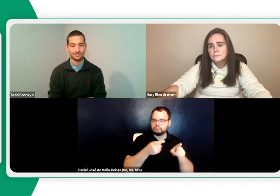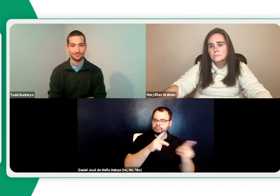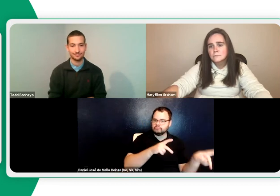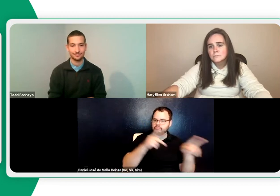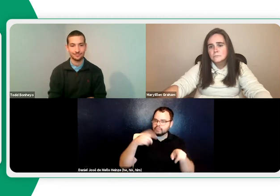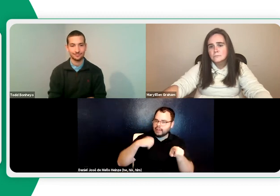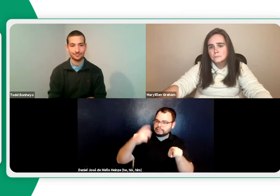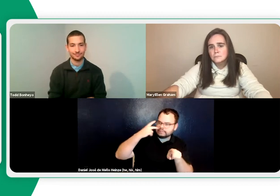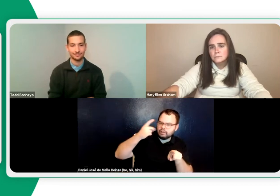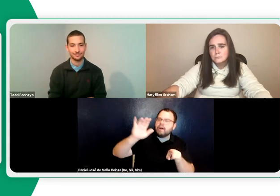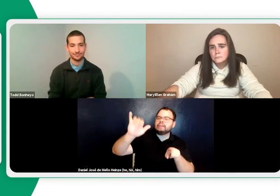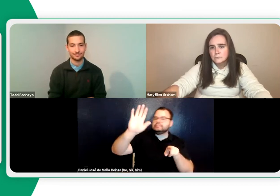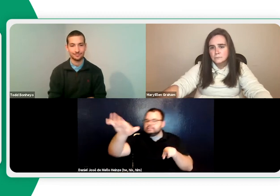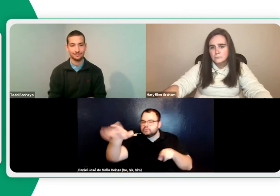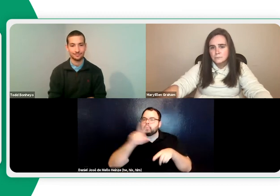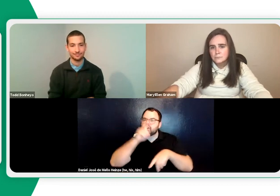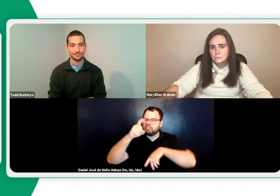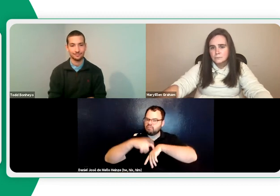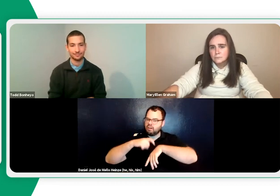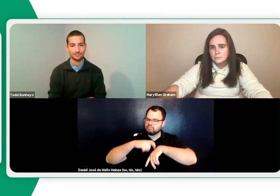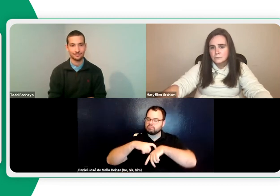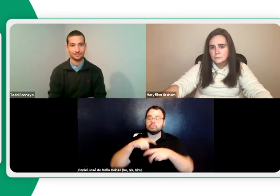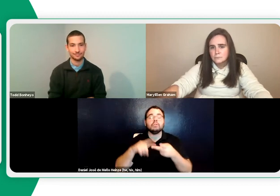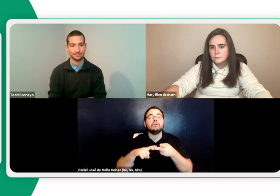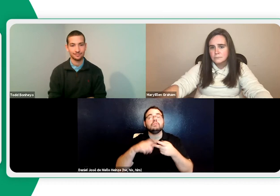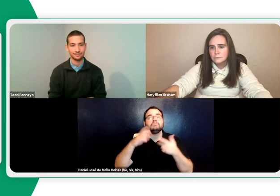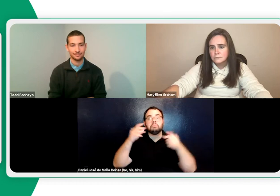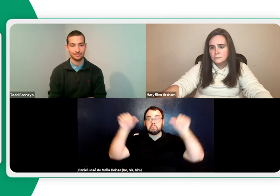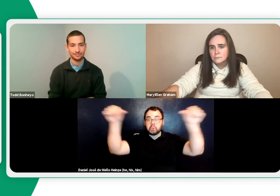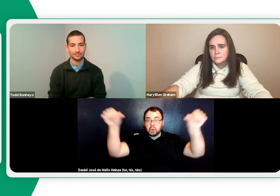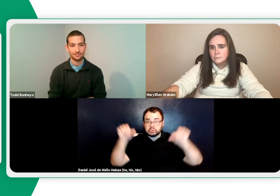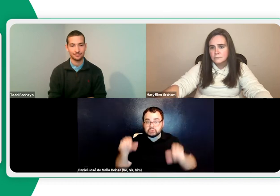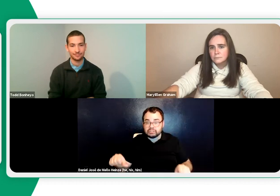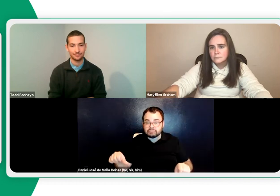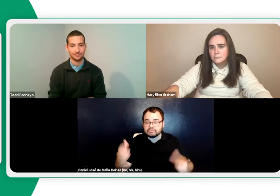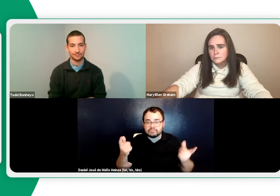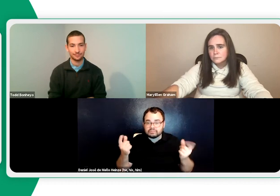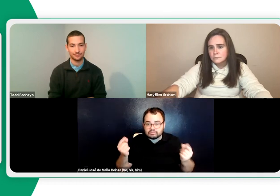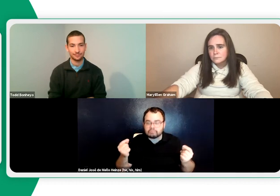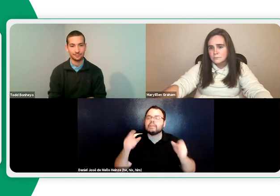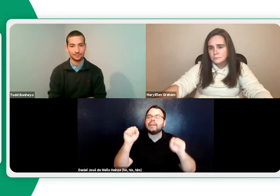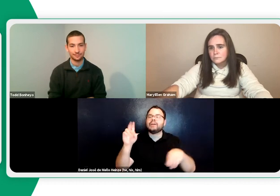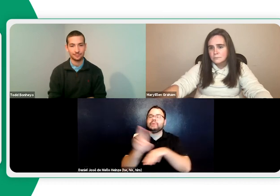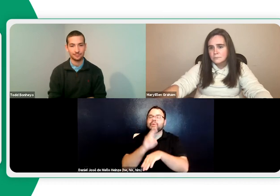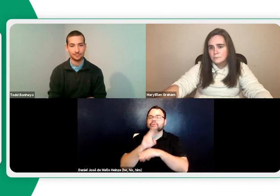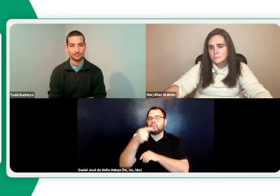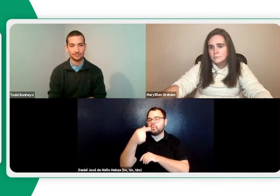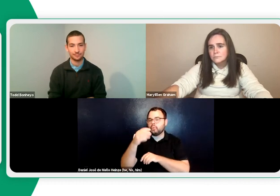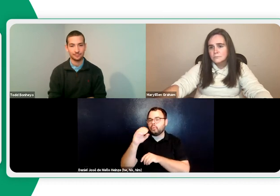student's desk and see if they're struggling somewhere, and offer some support. With this, I can see what they're doing, and how they're progressing in real time.